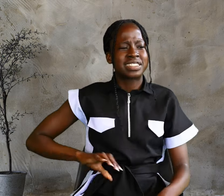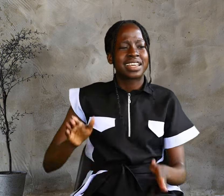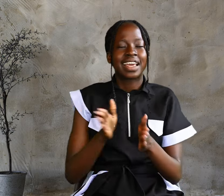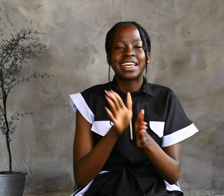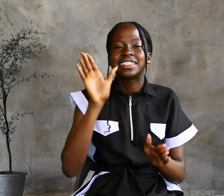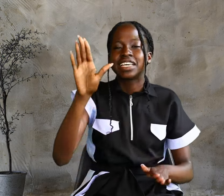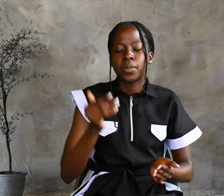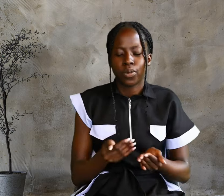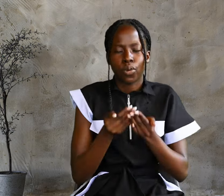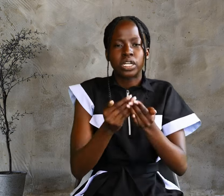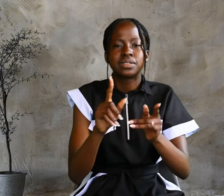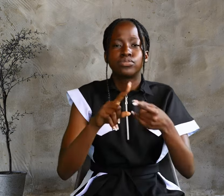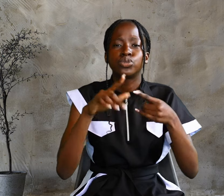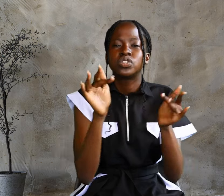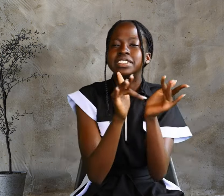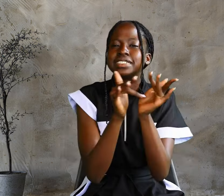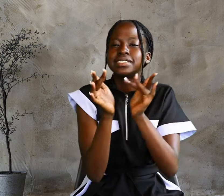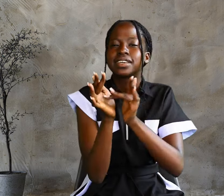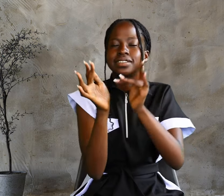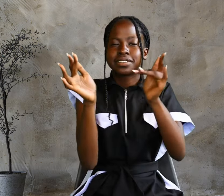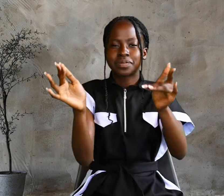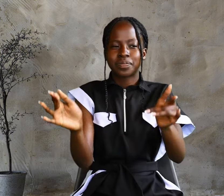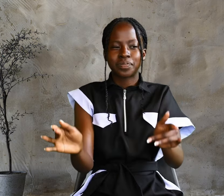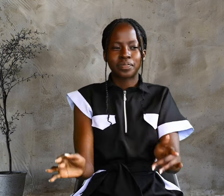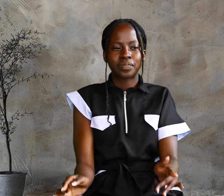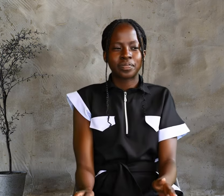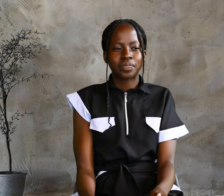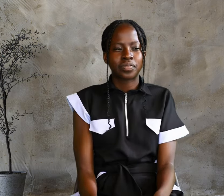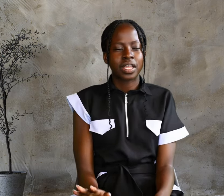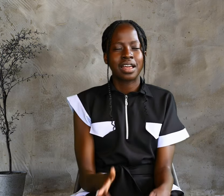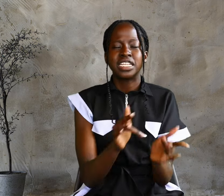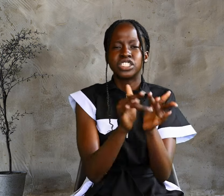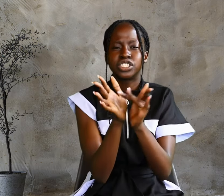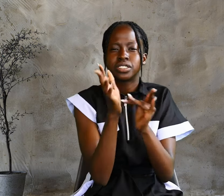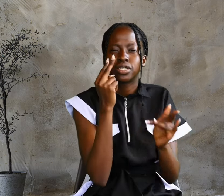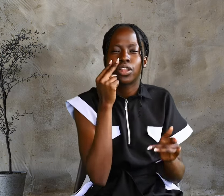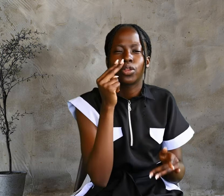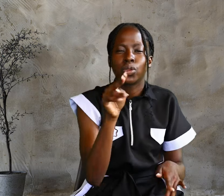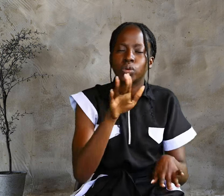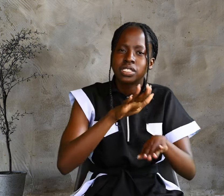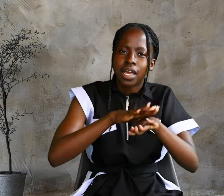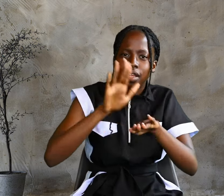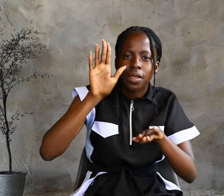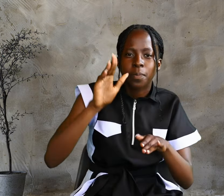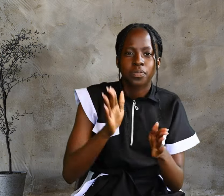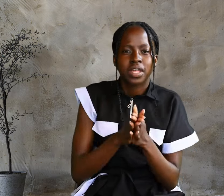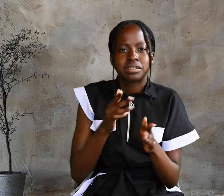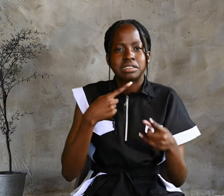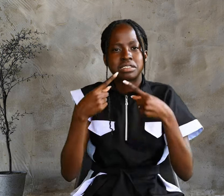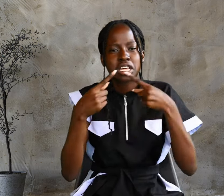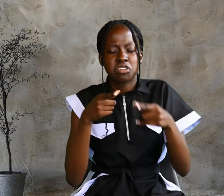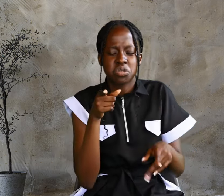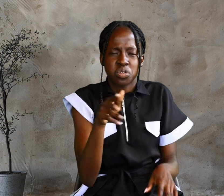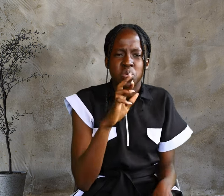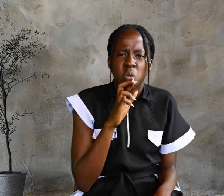him to Jesus. Jesus looked at him and said, You are Simon,